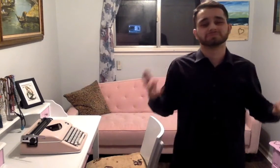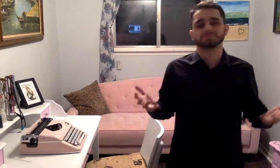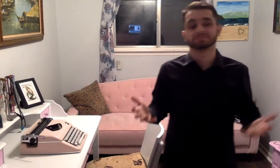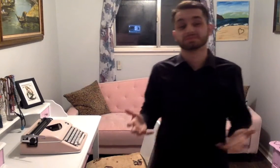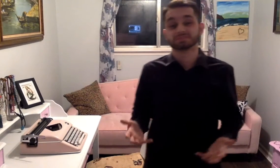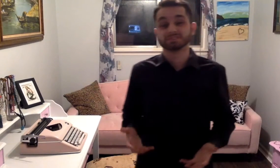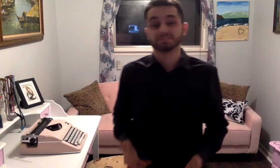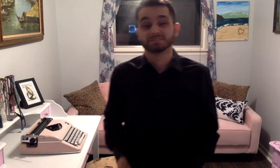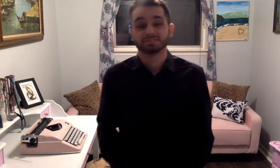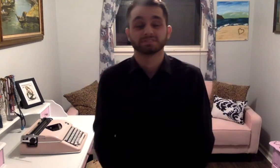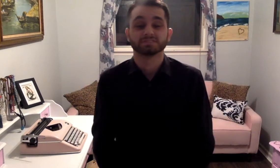home.